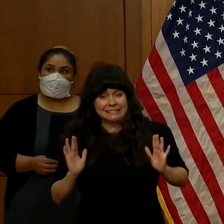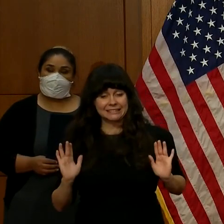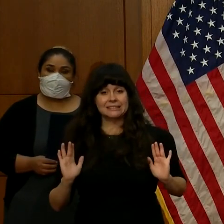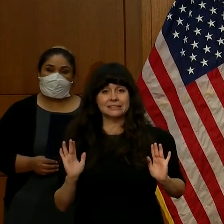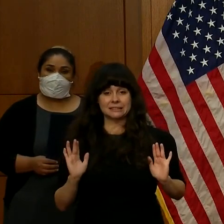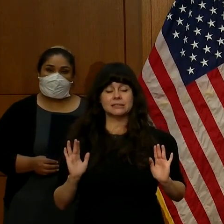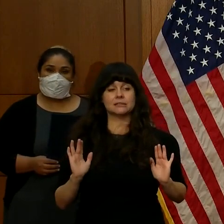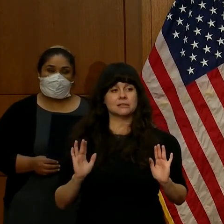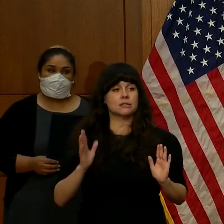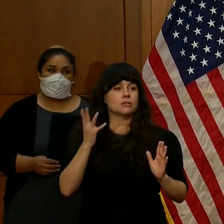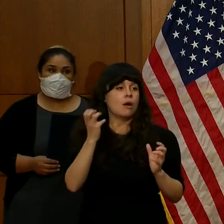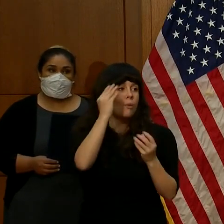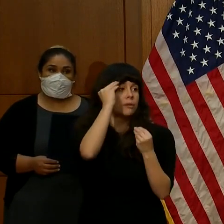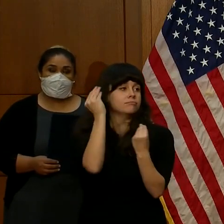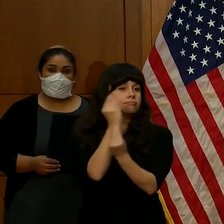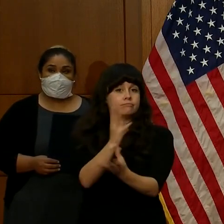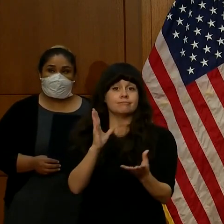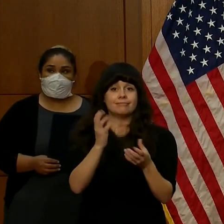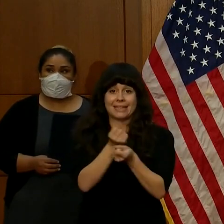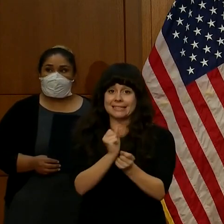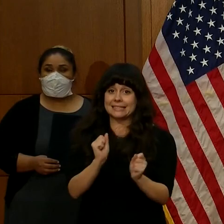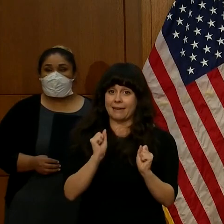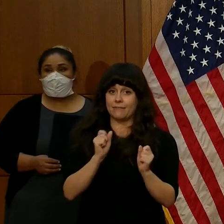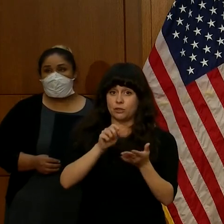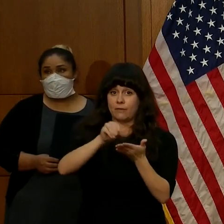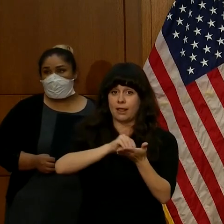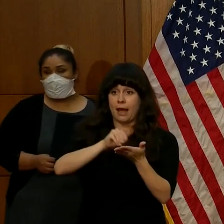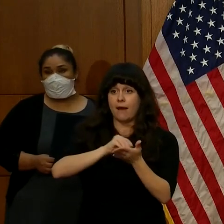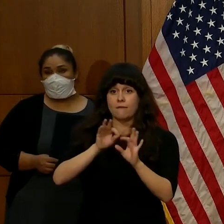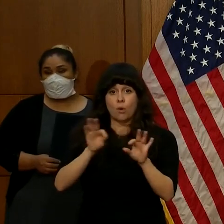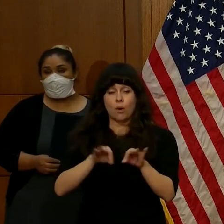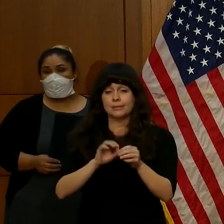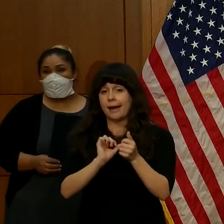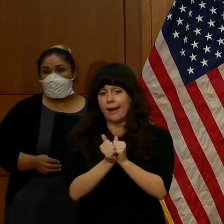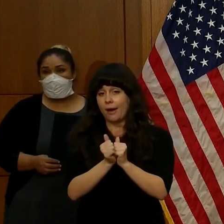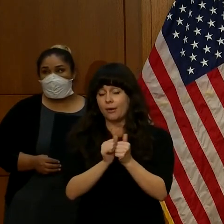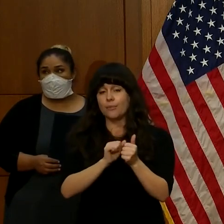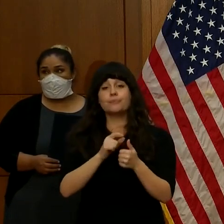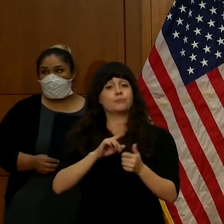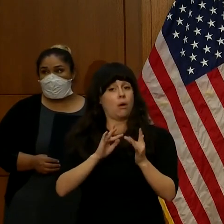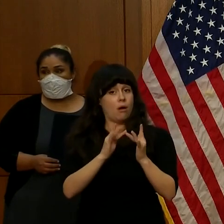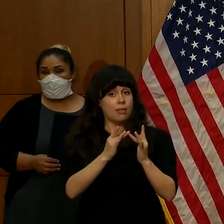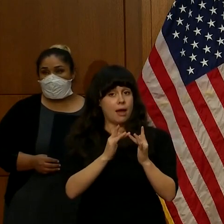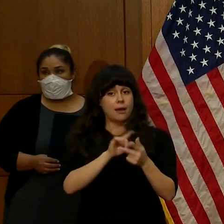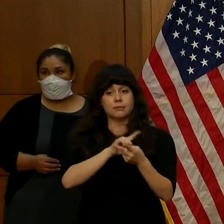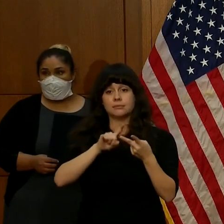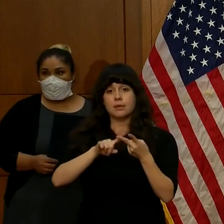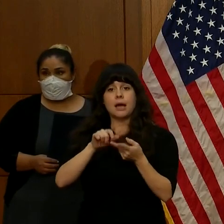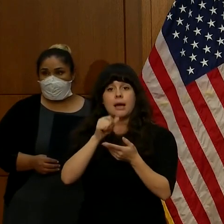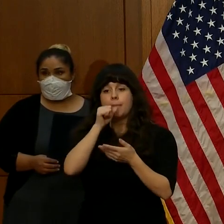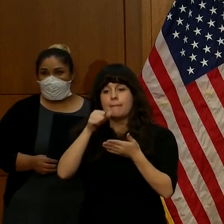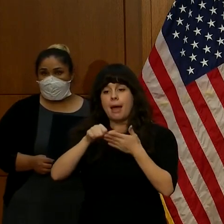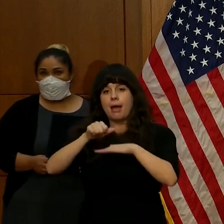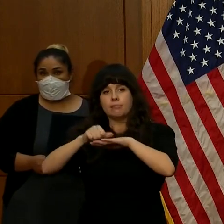there are safe ways to fill out census forms. You can do it online or by mail. Census employees